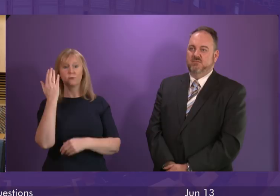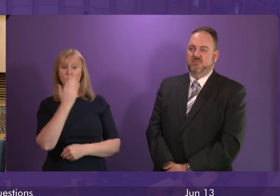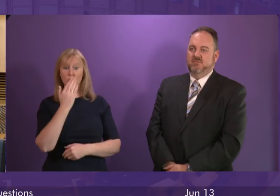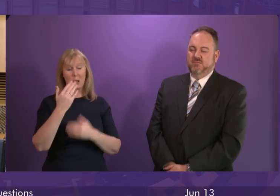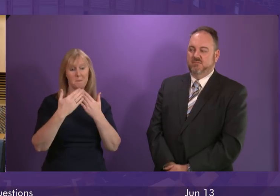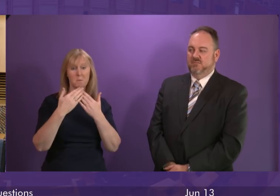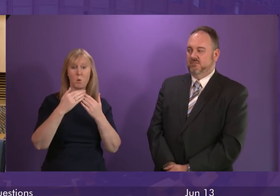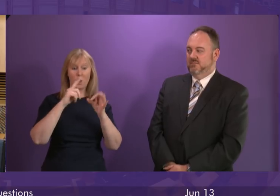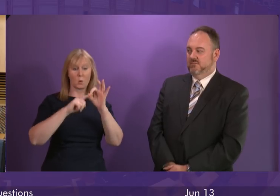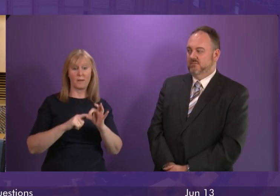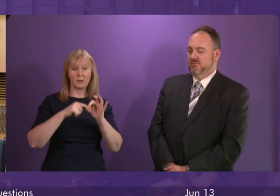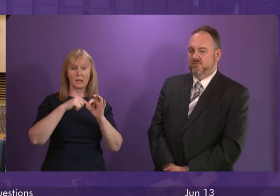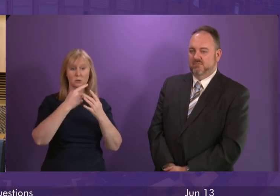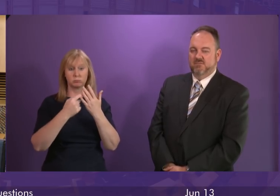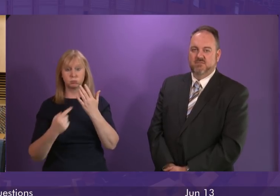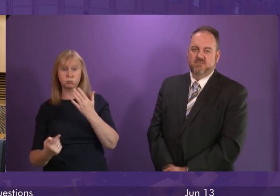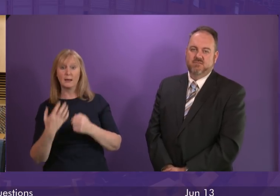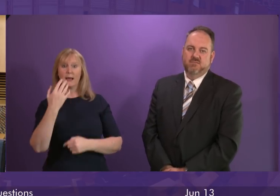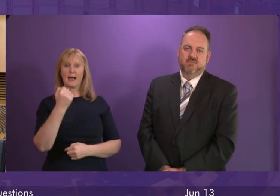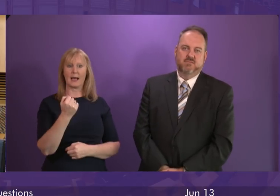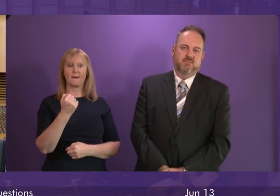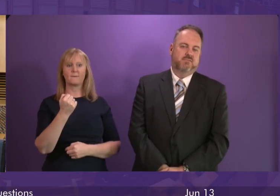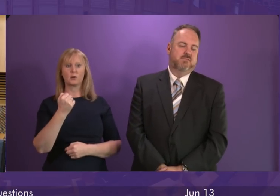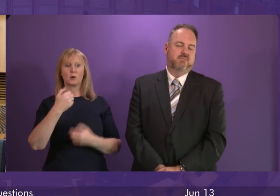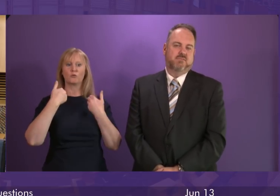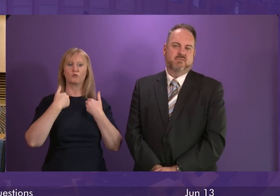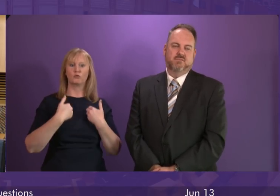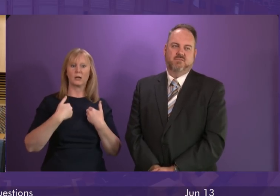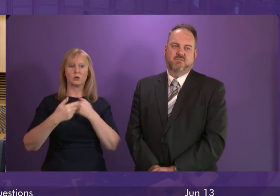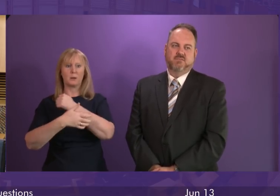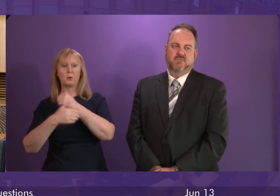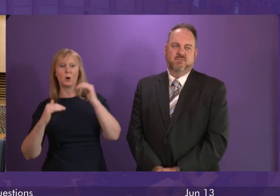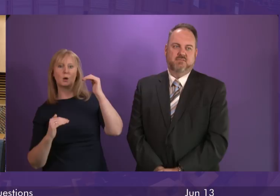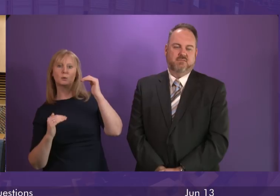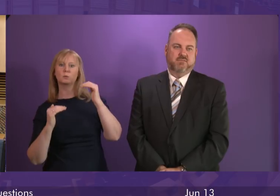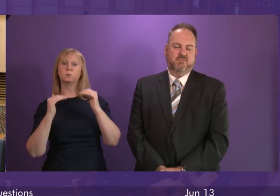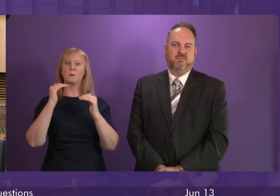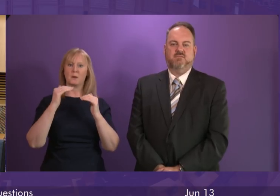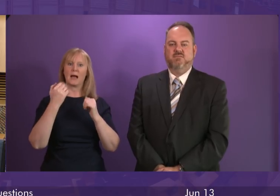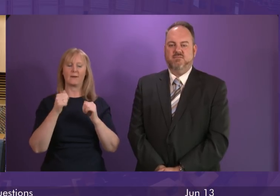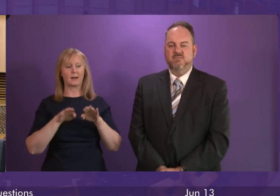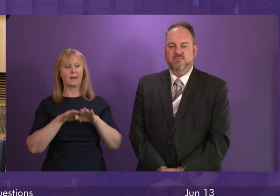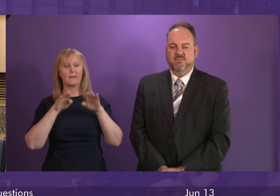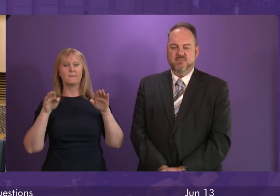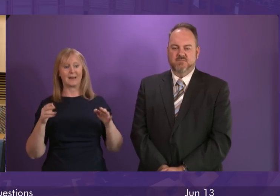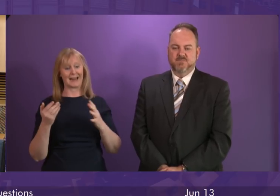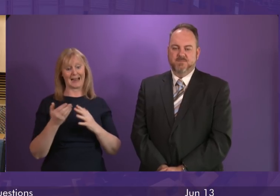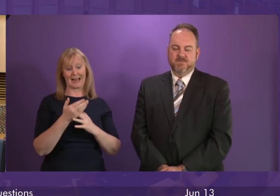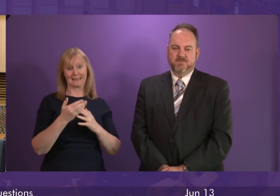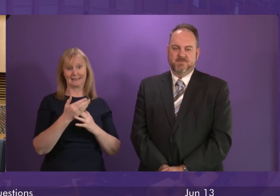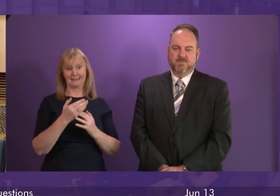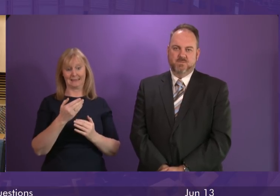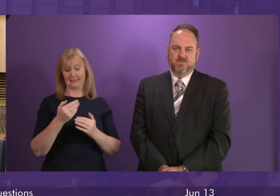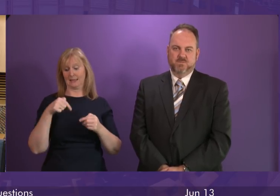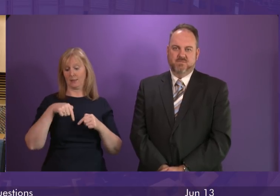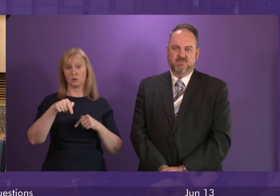We're seeing the gap between the richest and the poorest narrow. We're seeing a report from our Commissioner for Fair Access just this week saying that